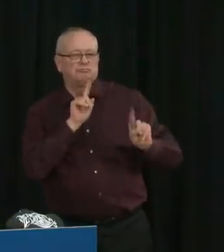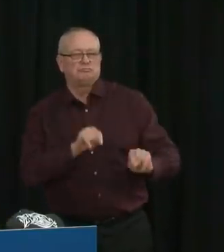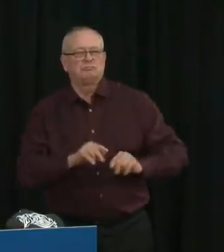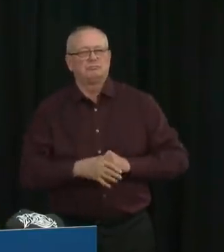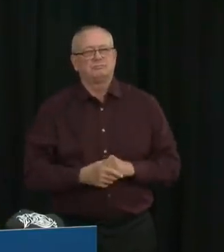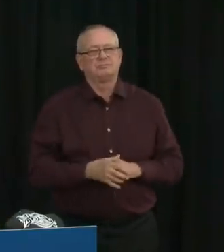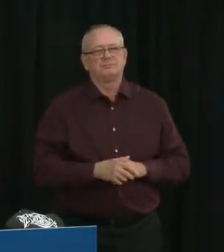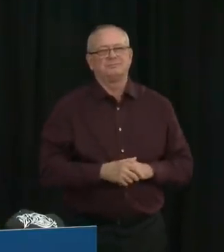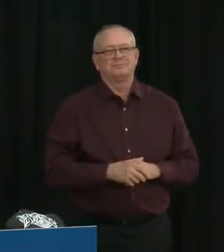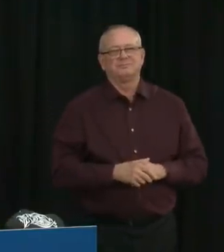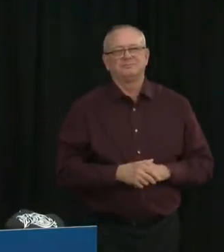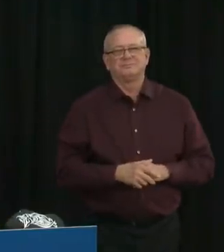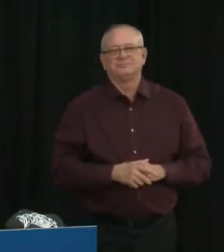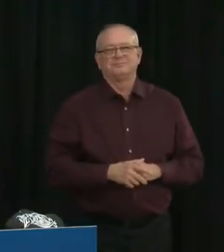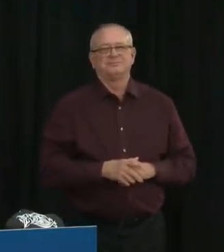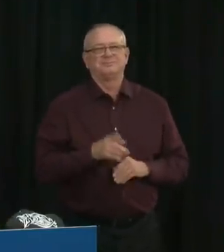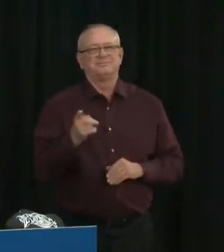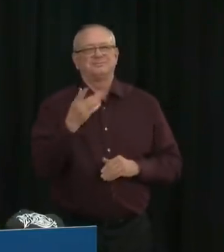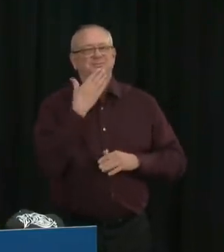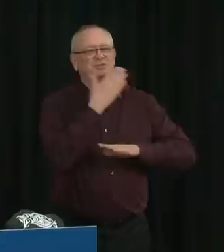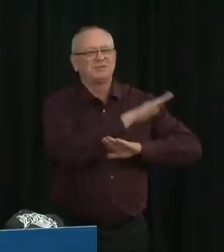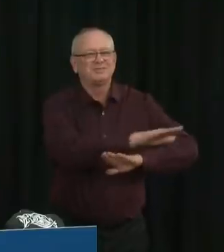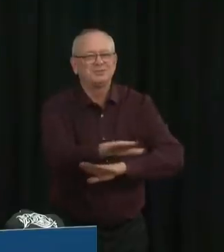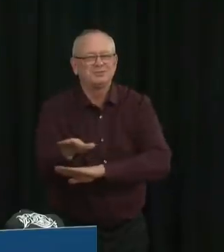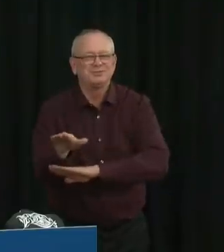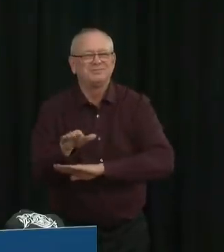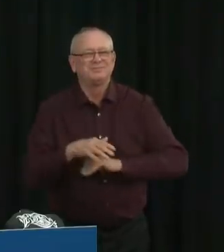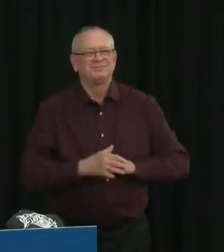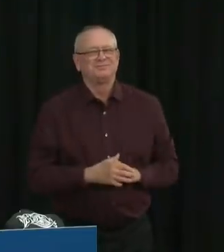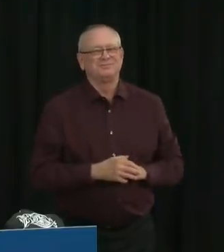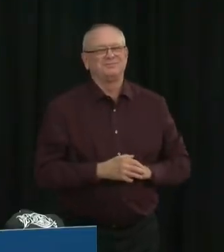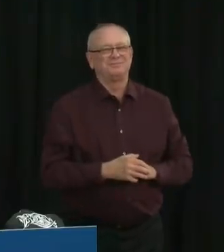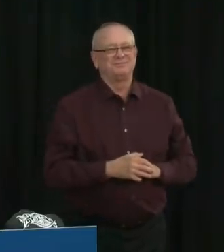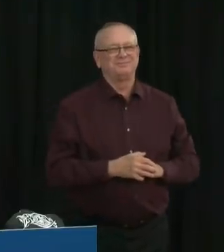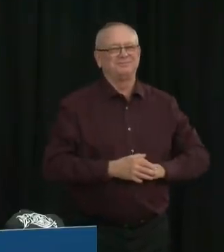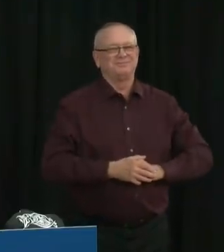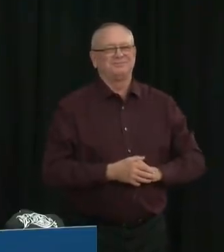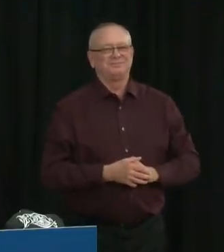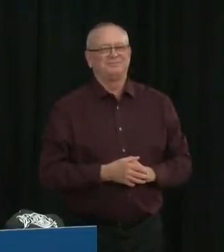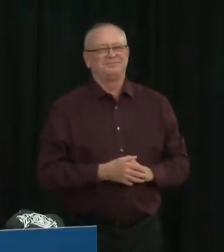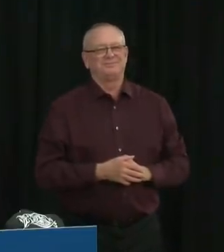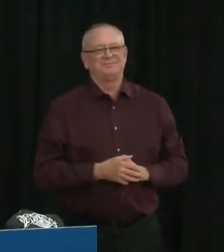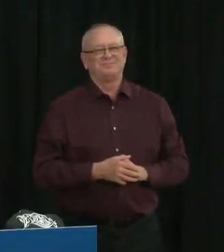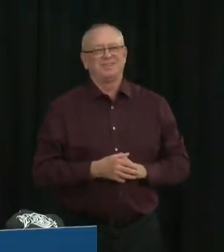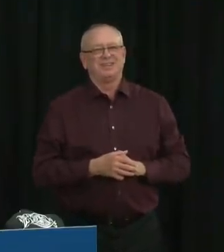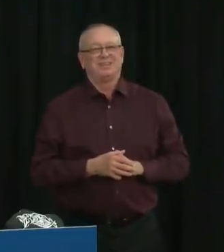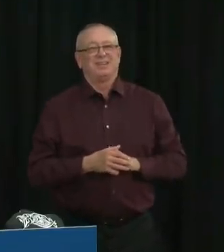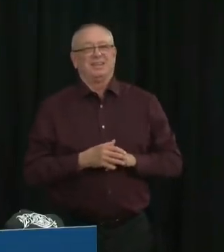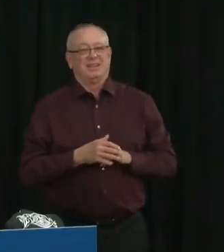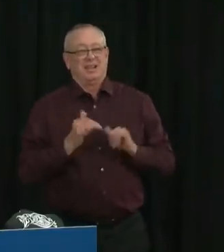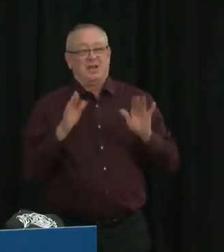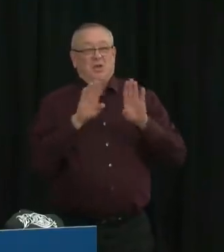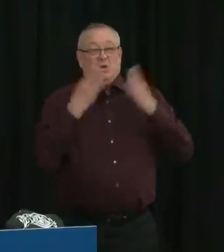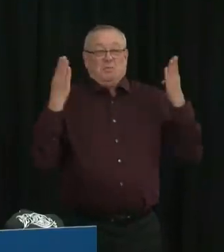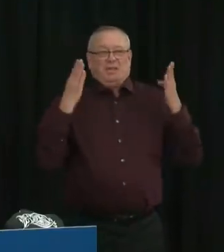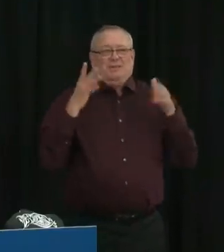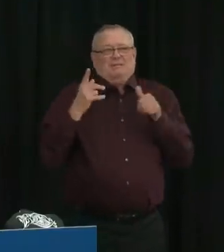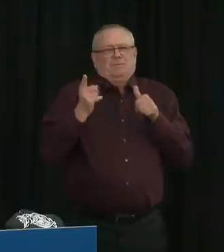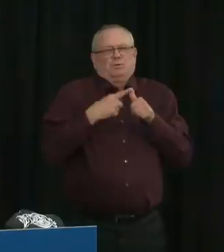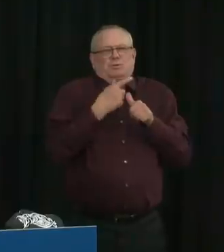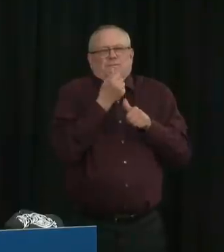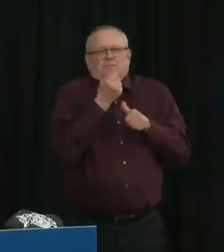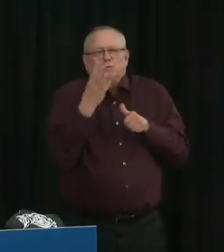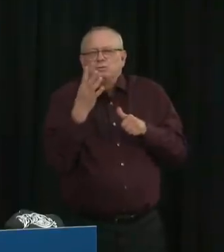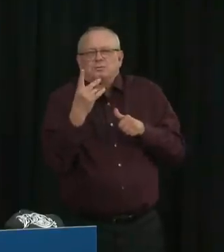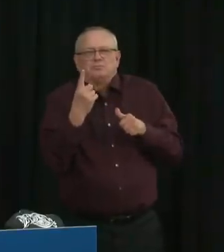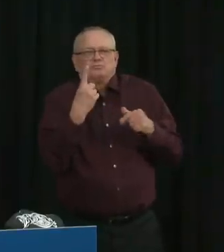Thank you, Tom, and good afternoon, everyone. Before I begin today, I want to address a number of questions that I have heard about testing